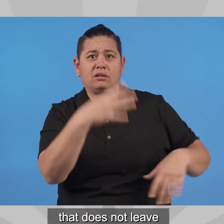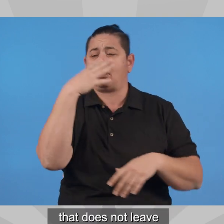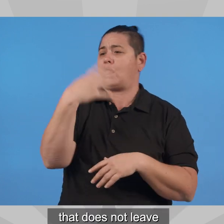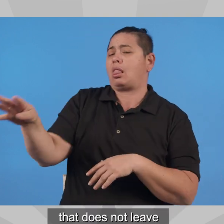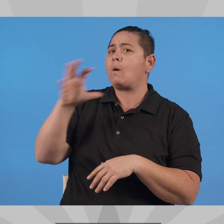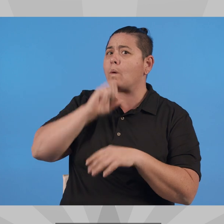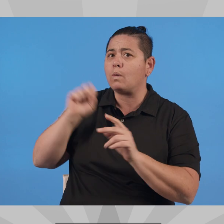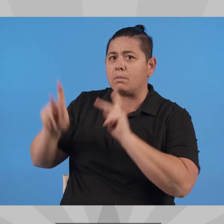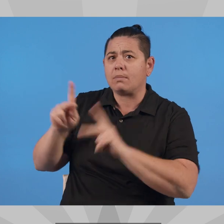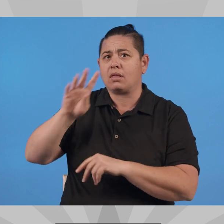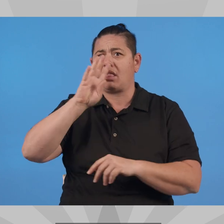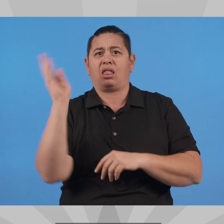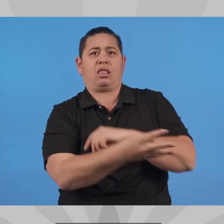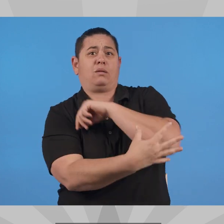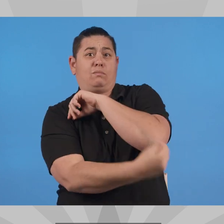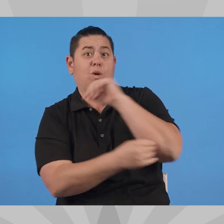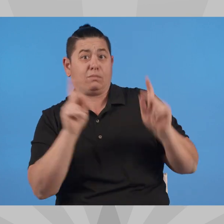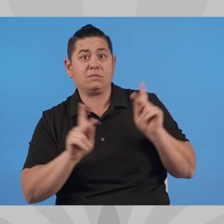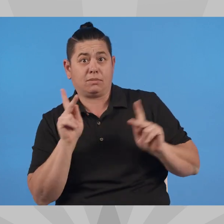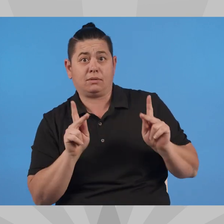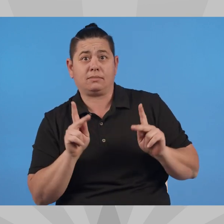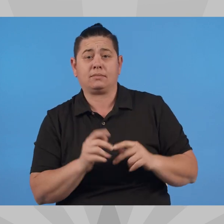aging adults, or the poor behind.